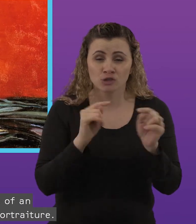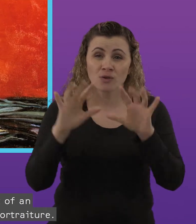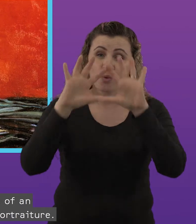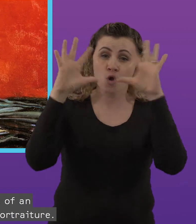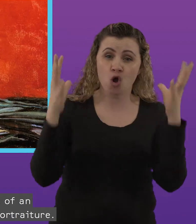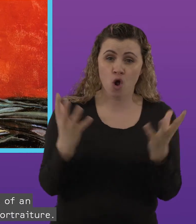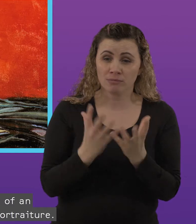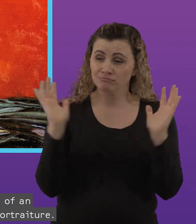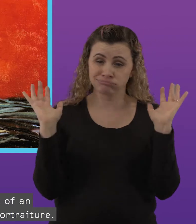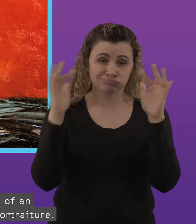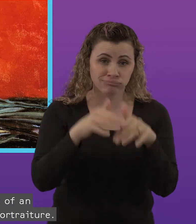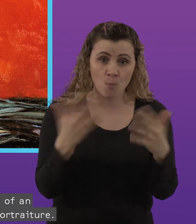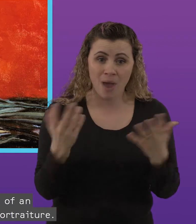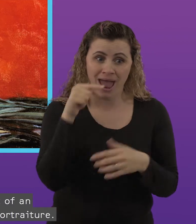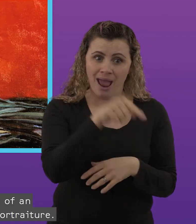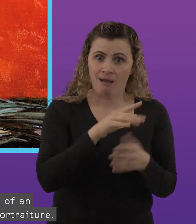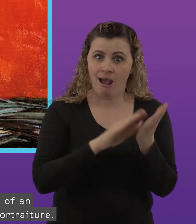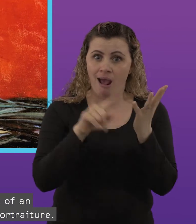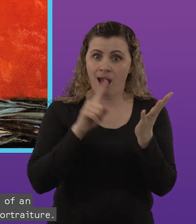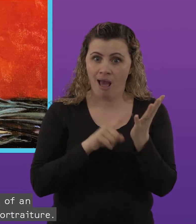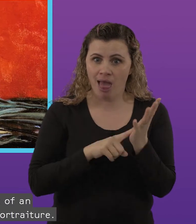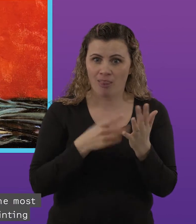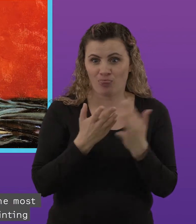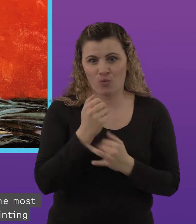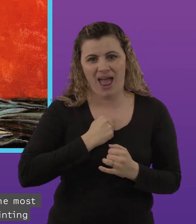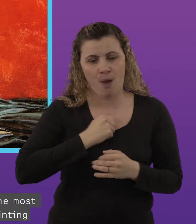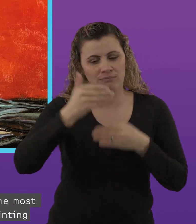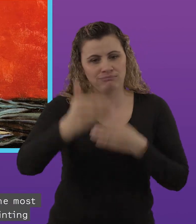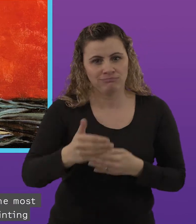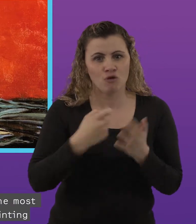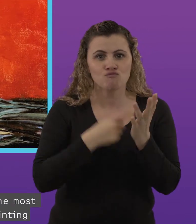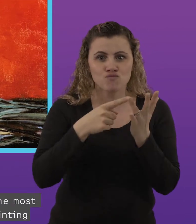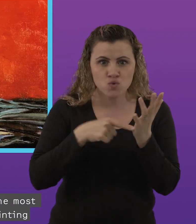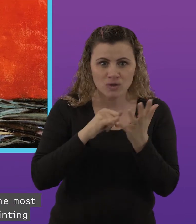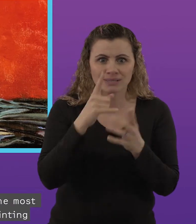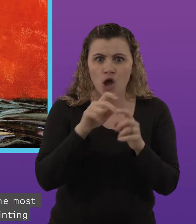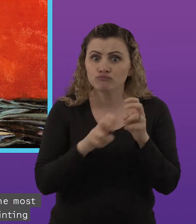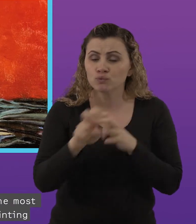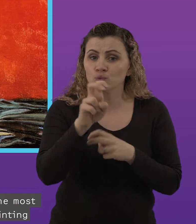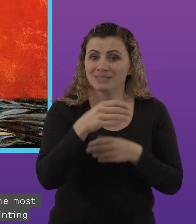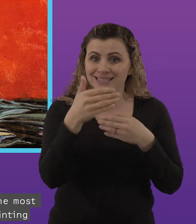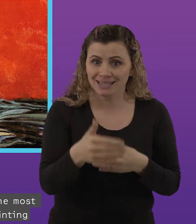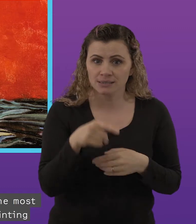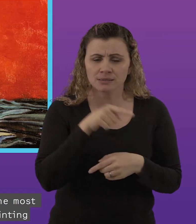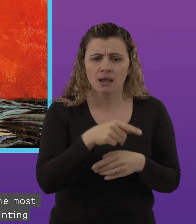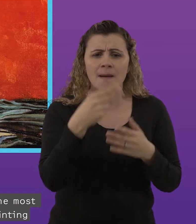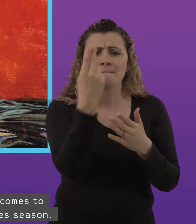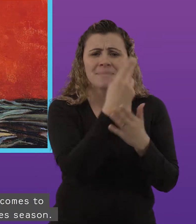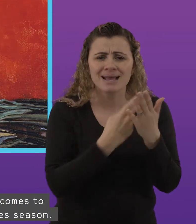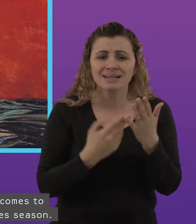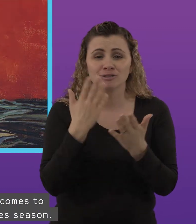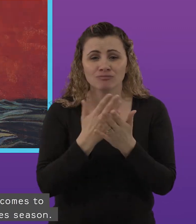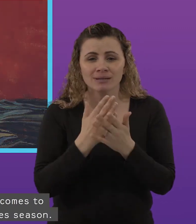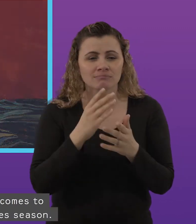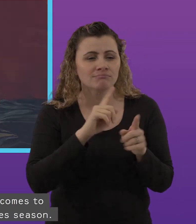as part of an exhibition of contemporary portraiture. The BP Portrait Award, the most prestigious portrait painting